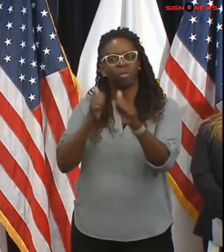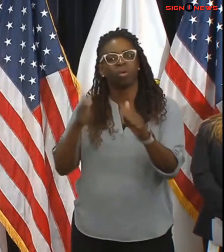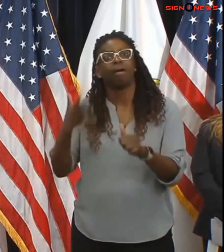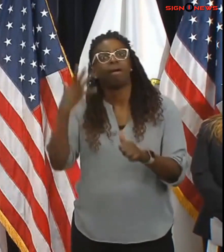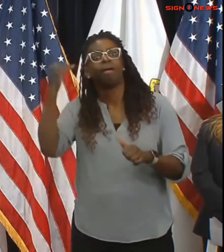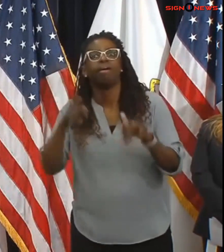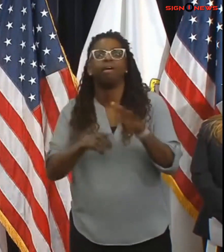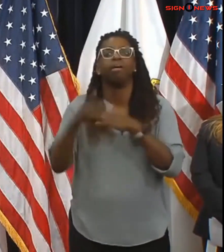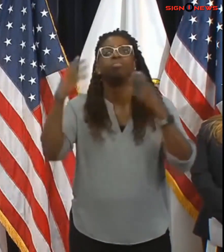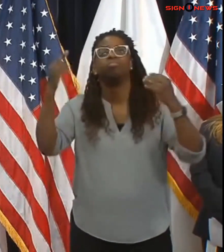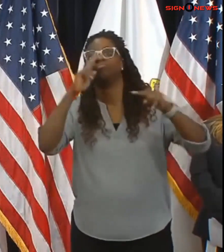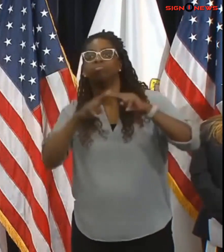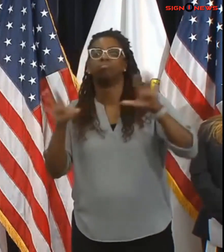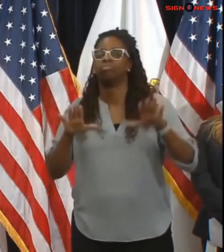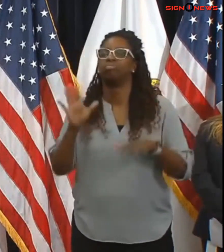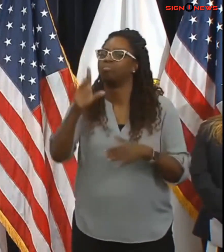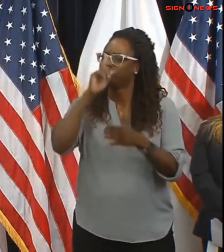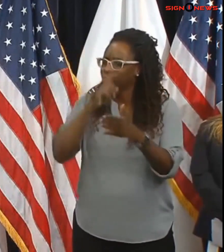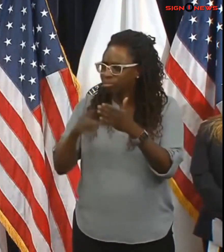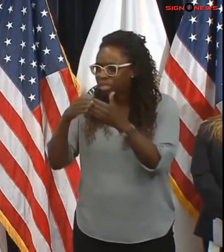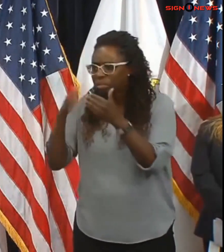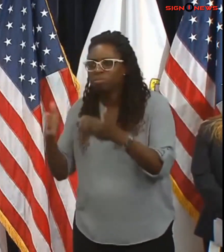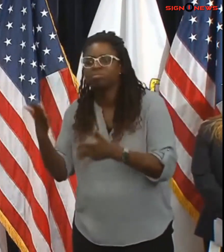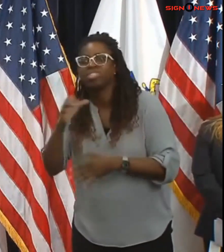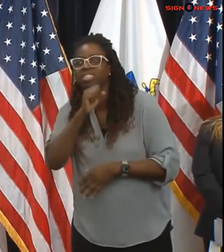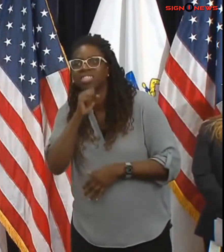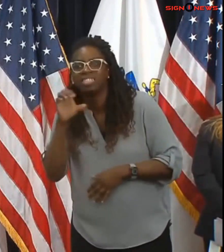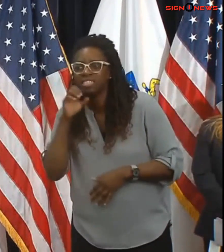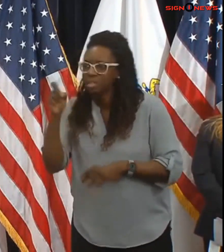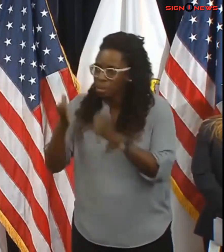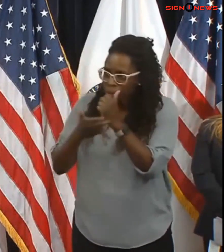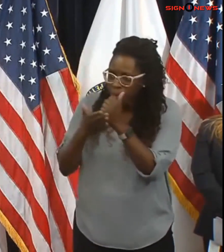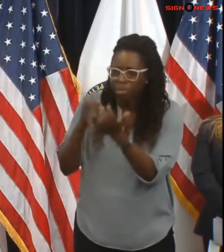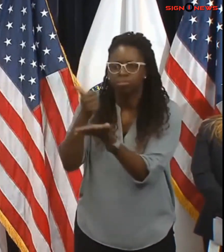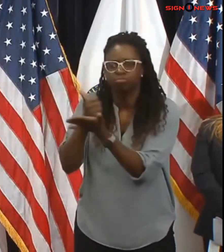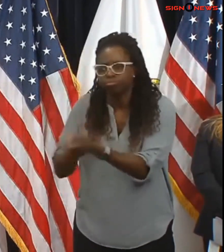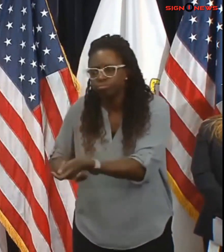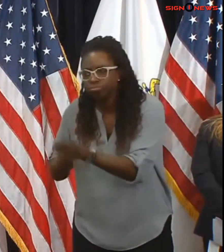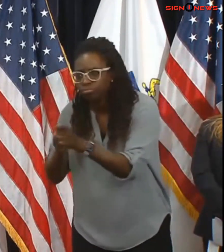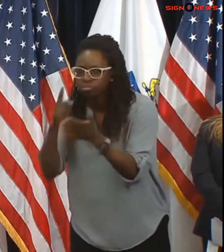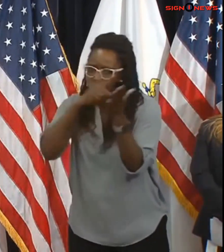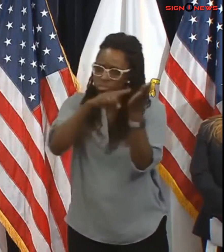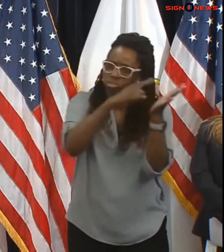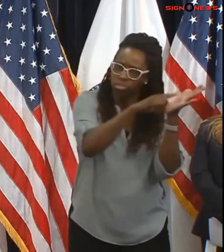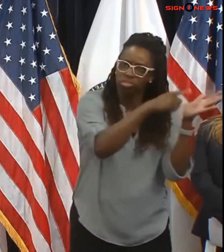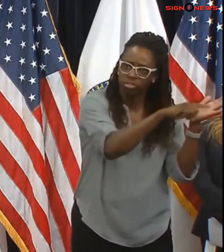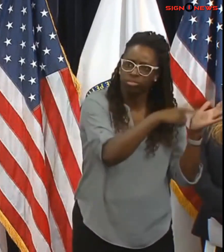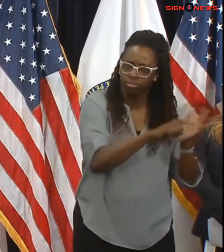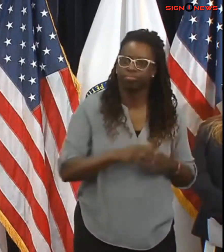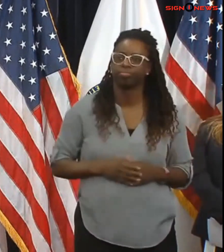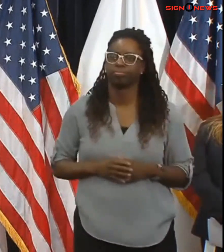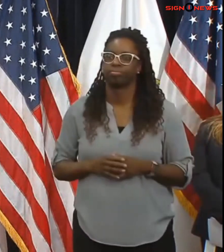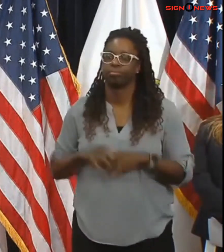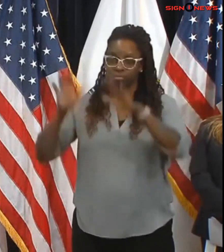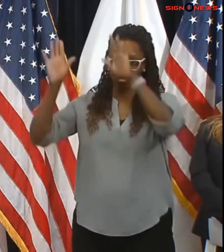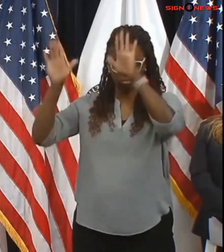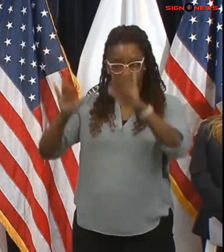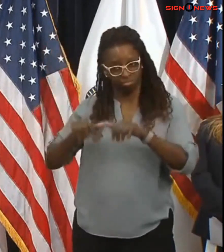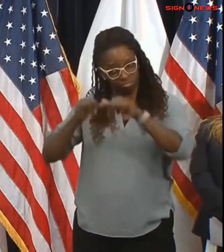storm. The storm is expected to stop late Saturday night, but the roads on Sunday, as the cleanup will continue, will